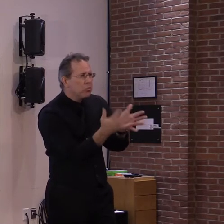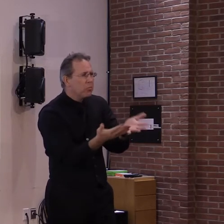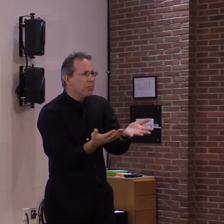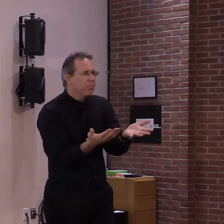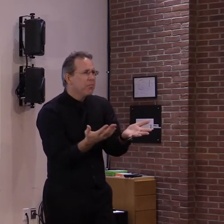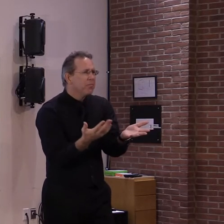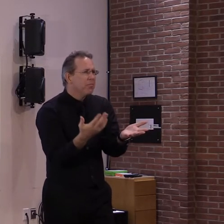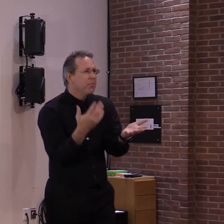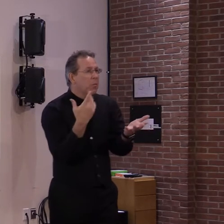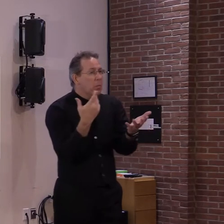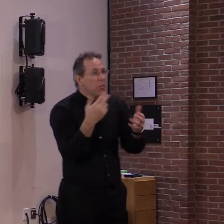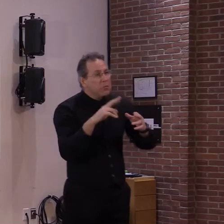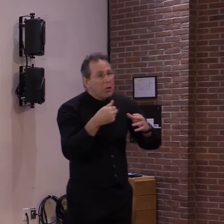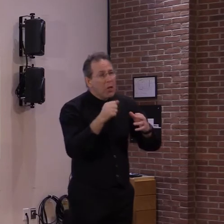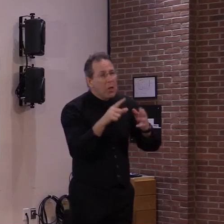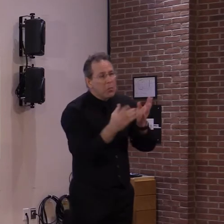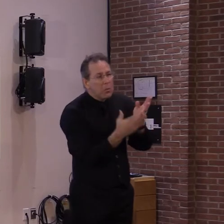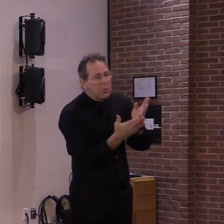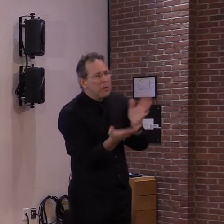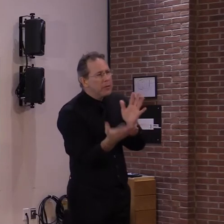Okay. All right. Thank you.